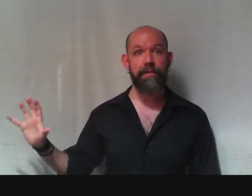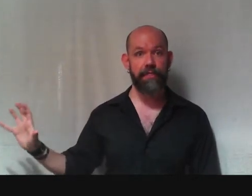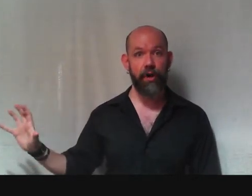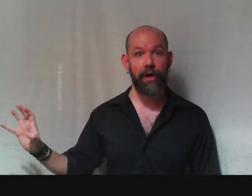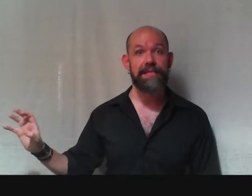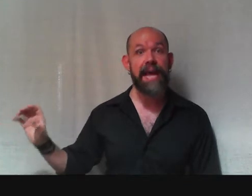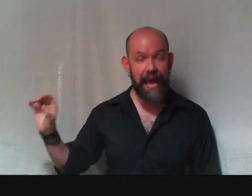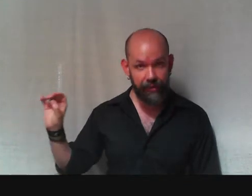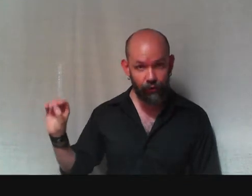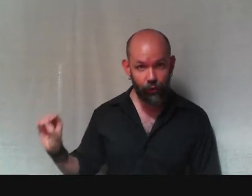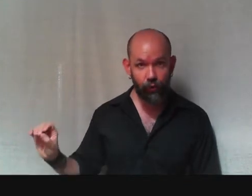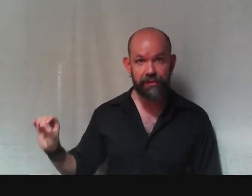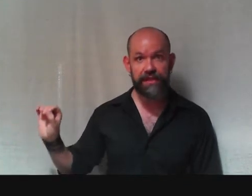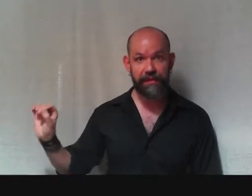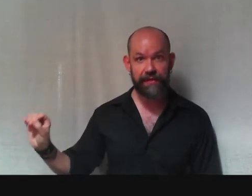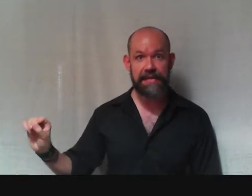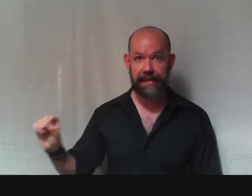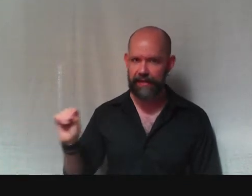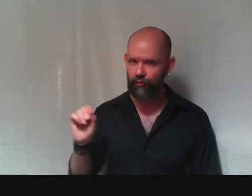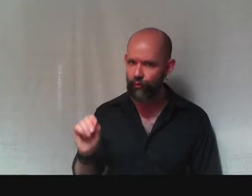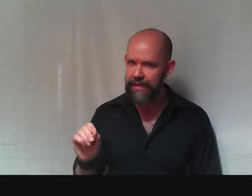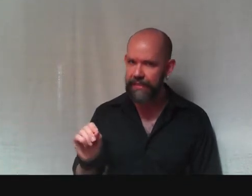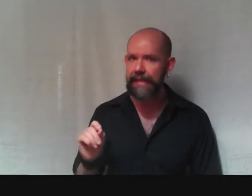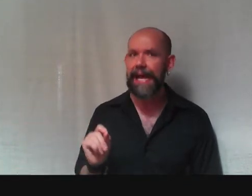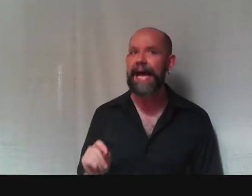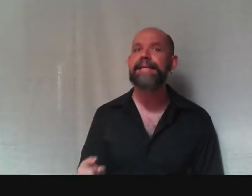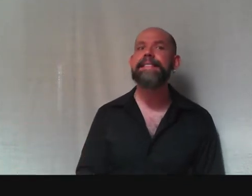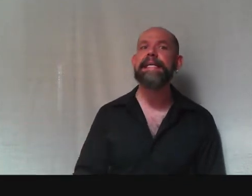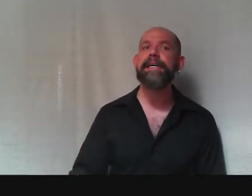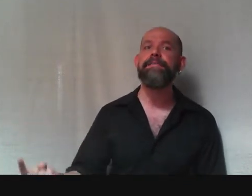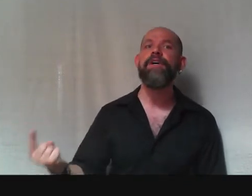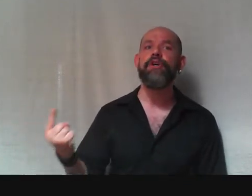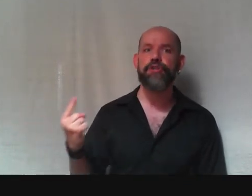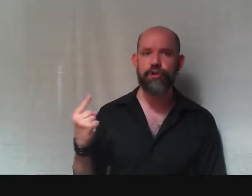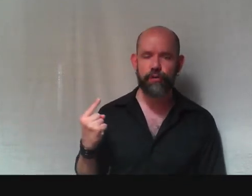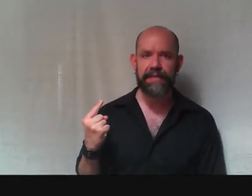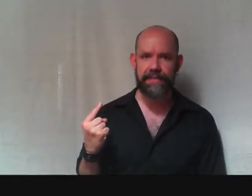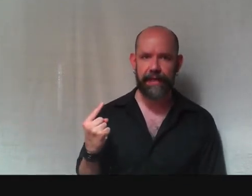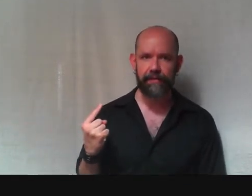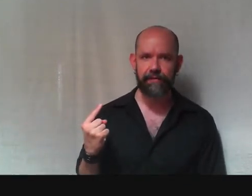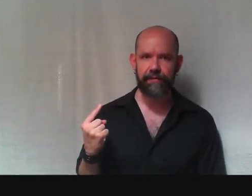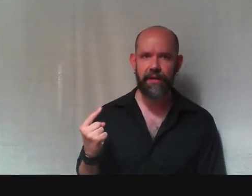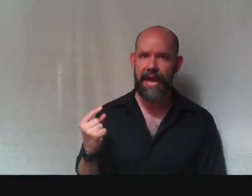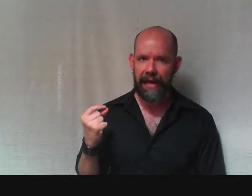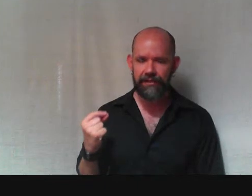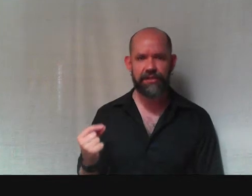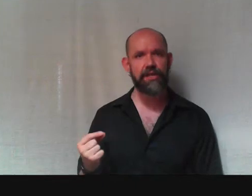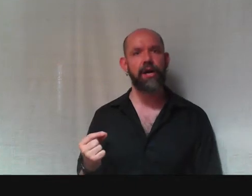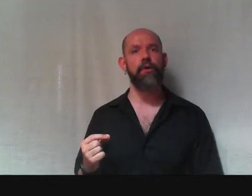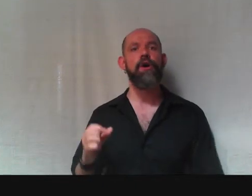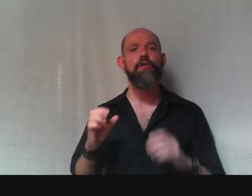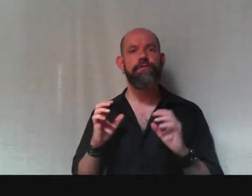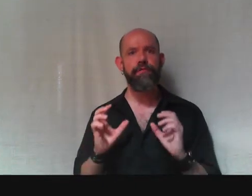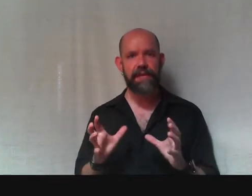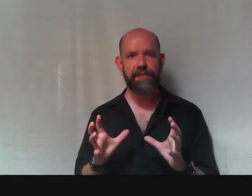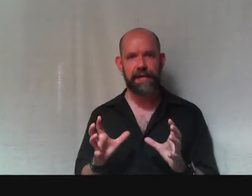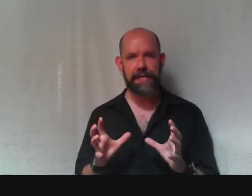thought and the rules the rules that reasoning has to give to itself. And so, free thinking